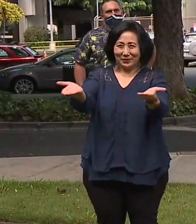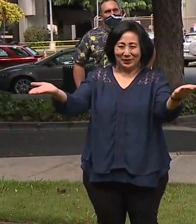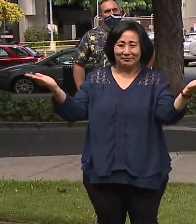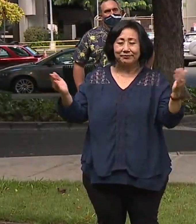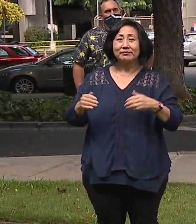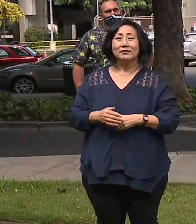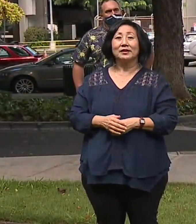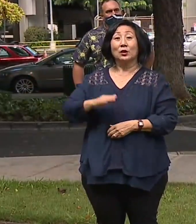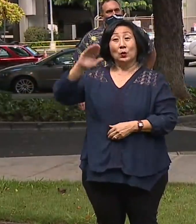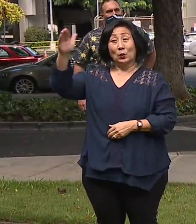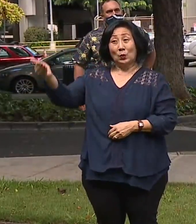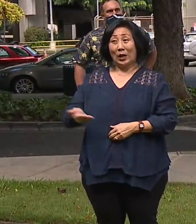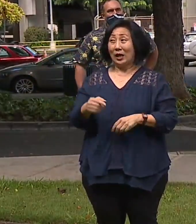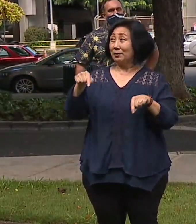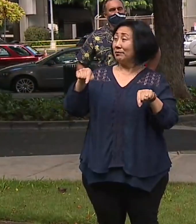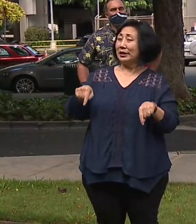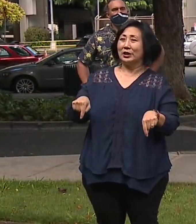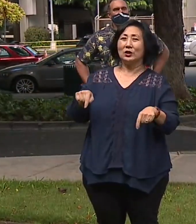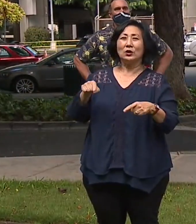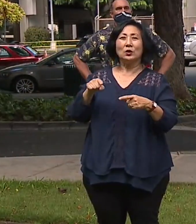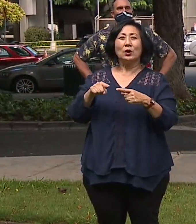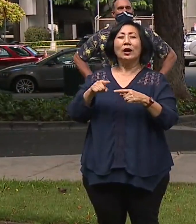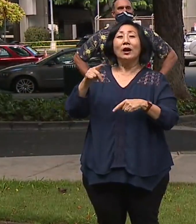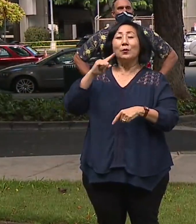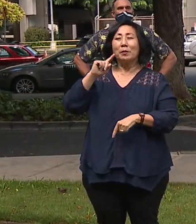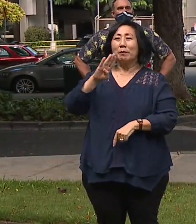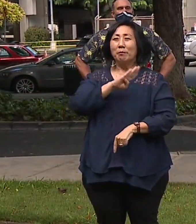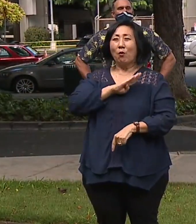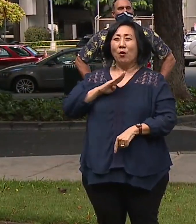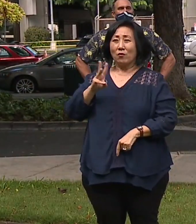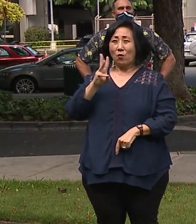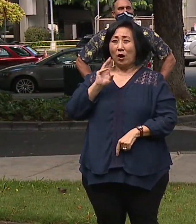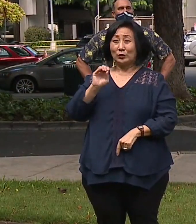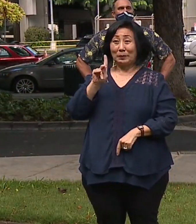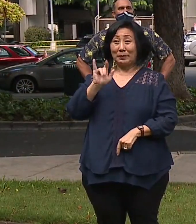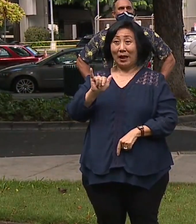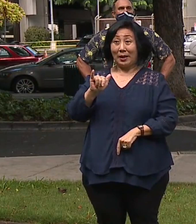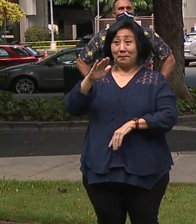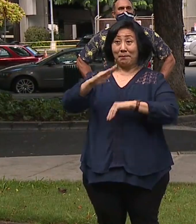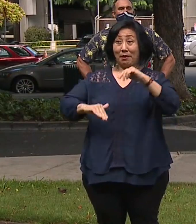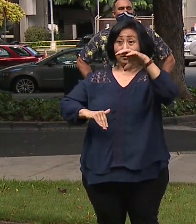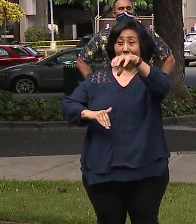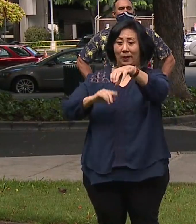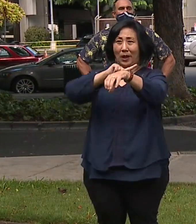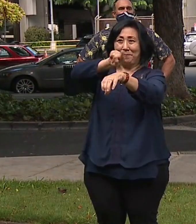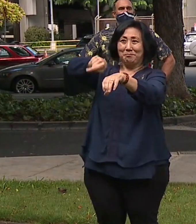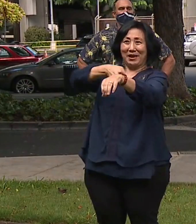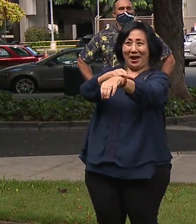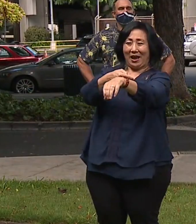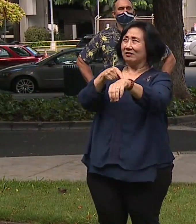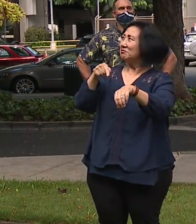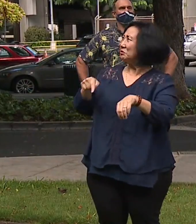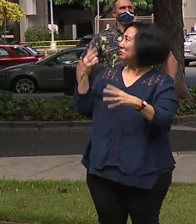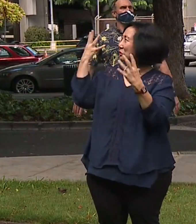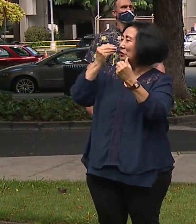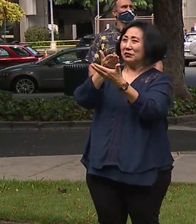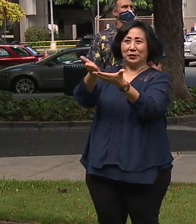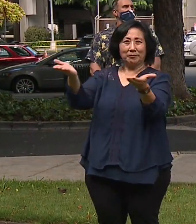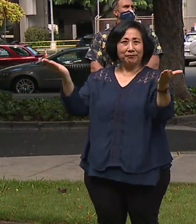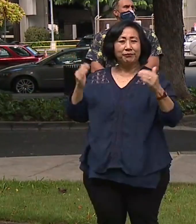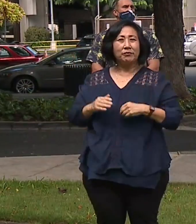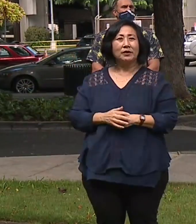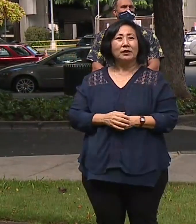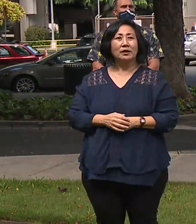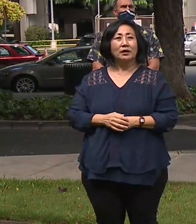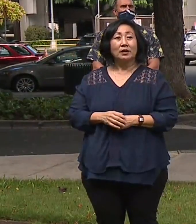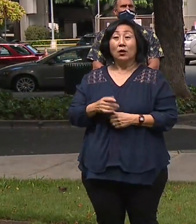I want to welcome you to the back side of the Board of Water Supply Headquarters. It's a beautiful place in a